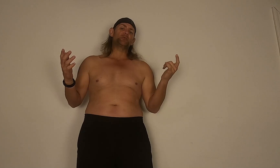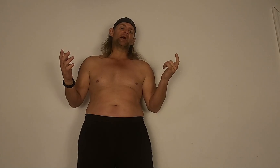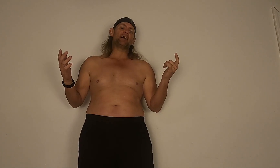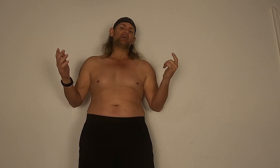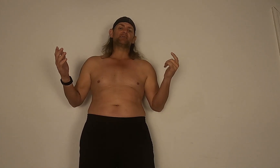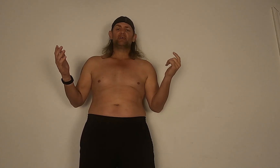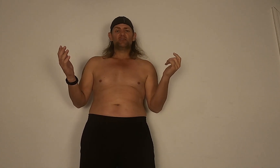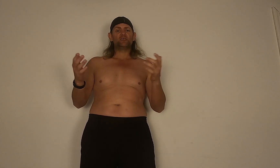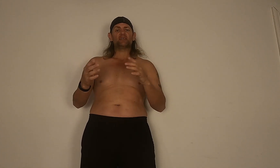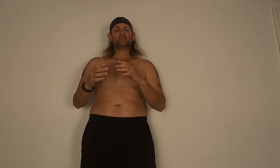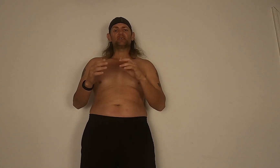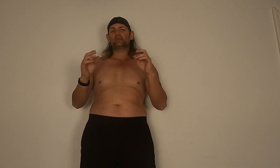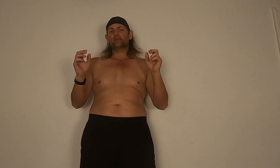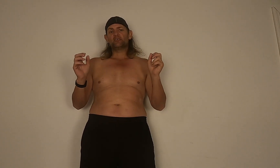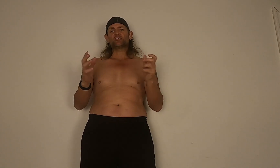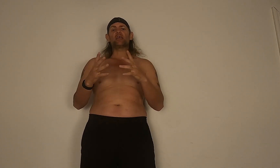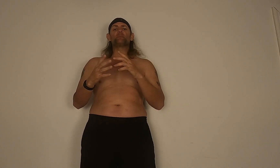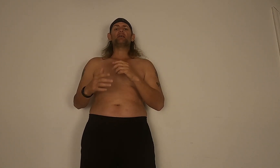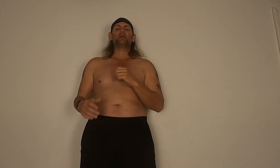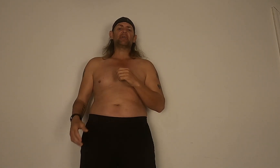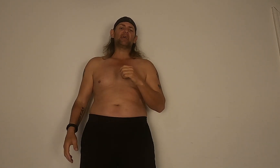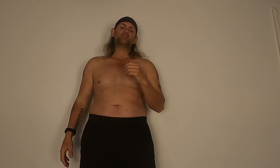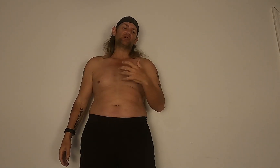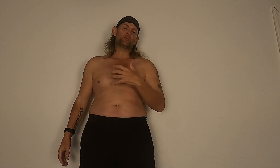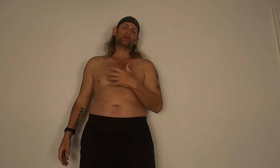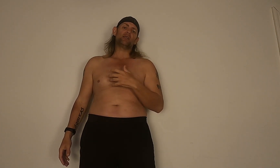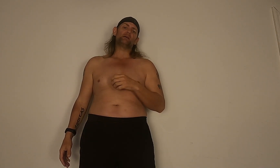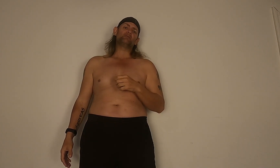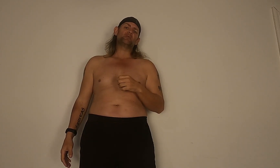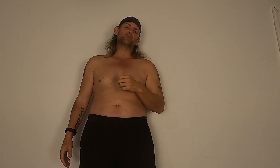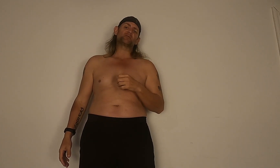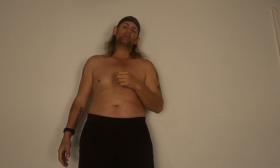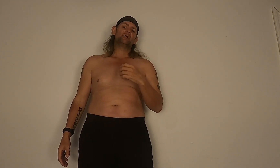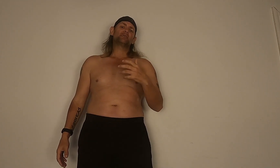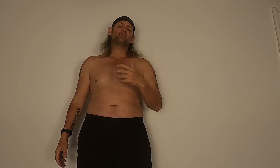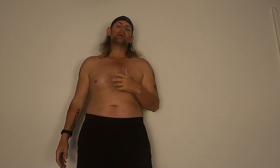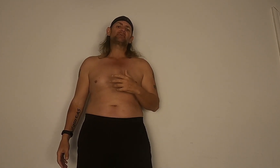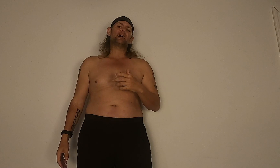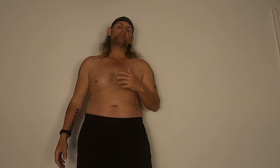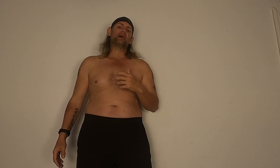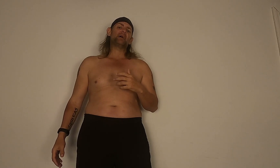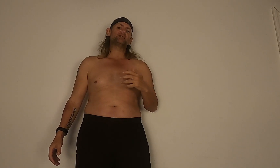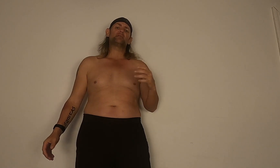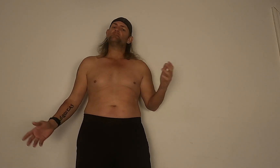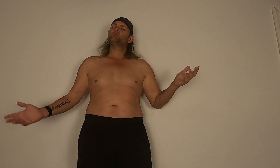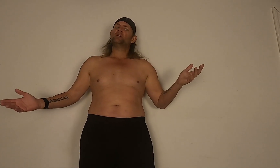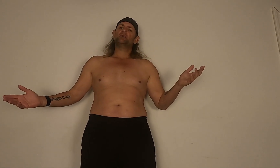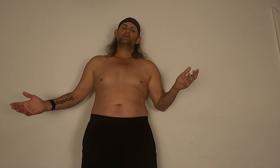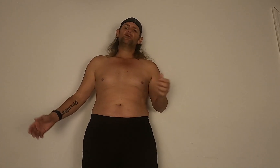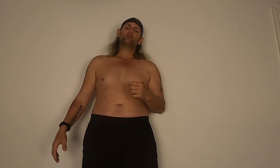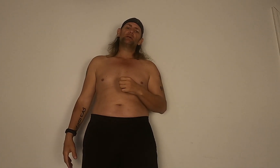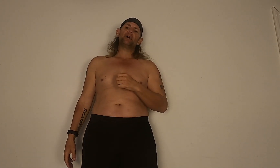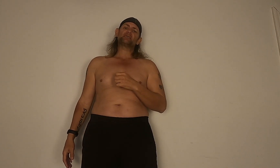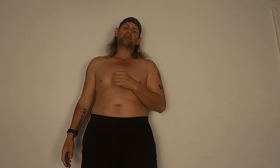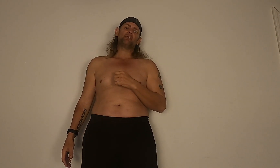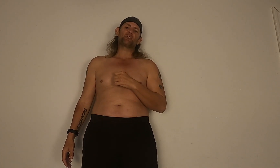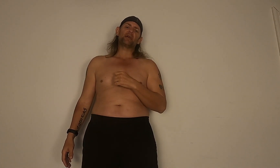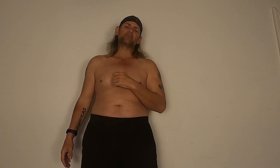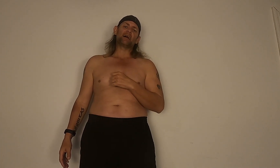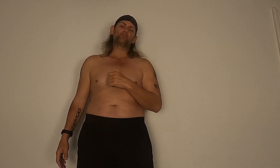you guys just to share my vacation with all of my viewers. Until next time guys do your best and have a great time.